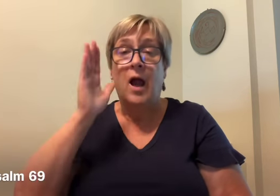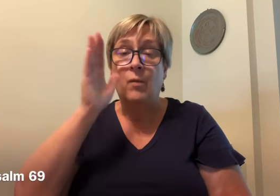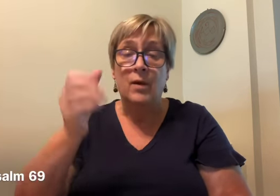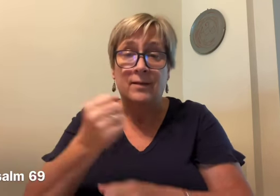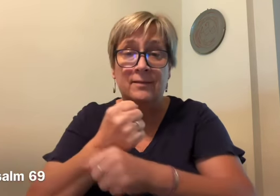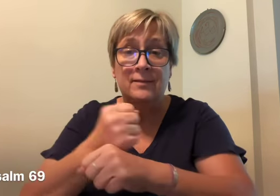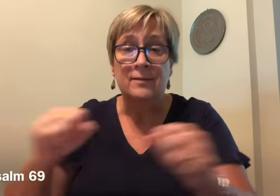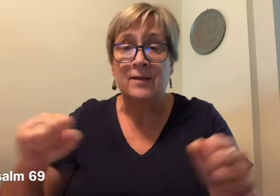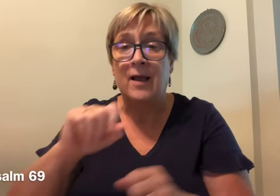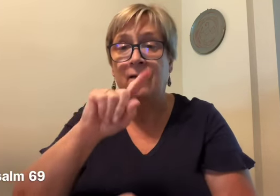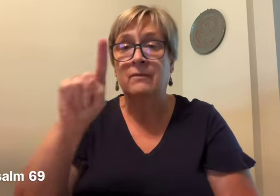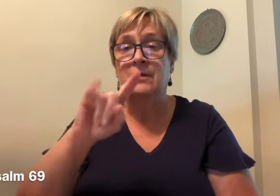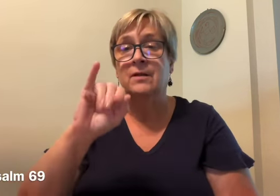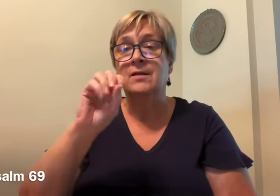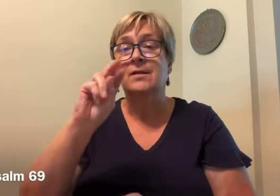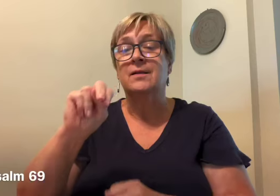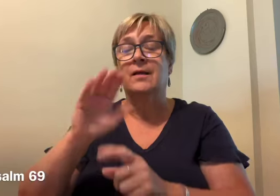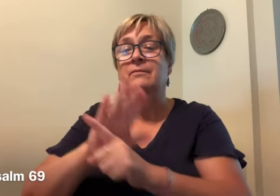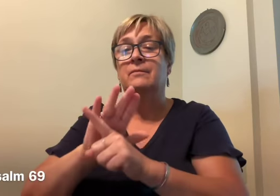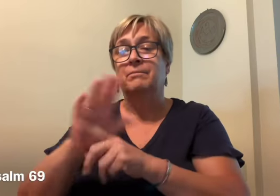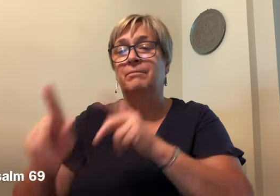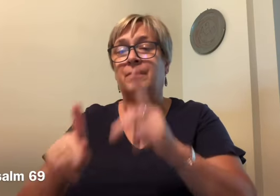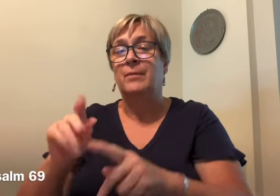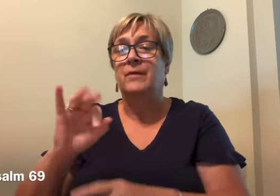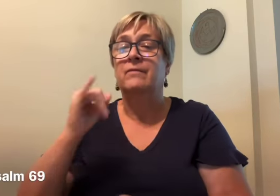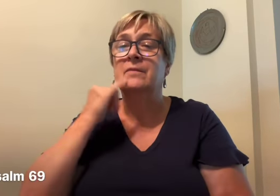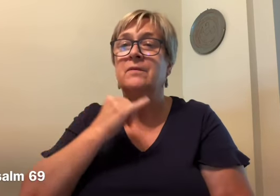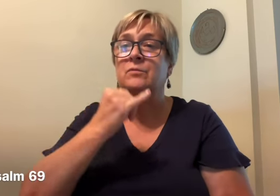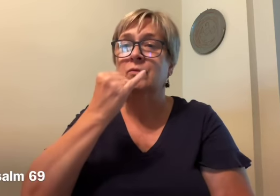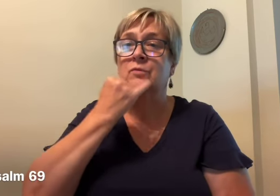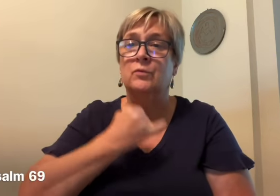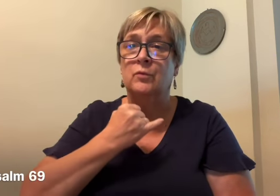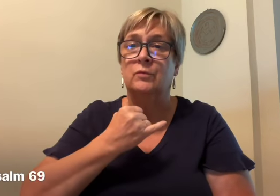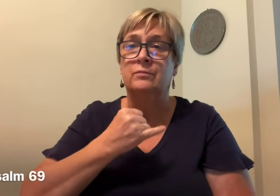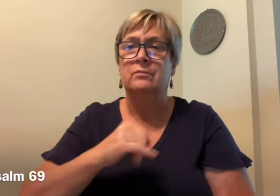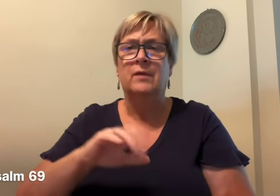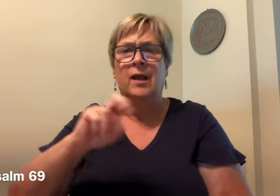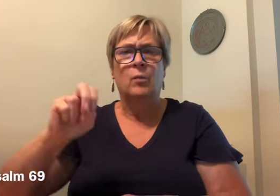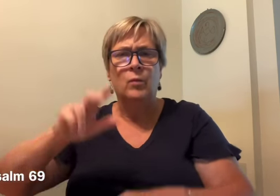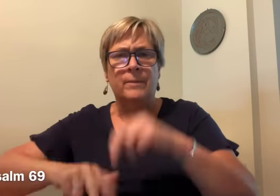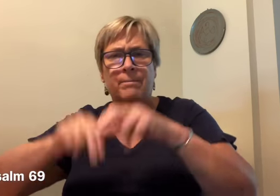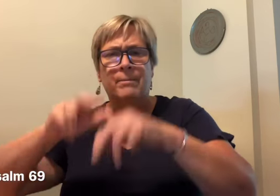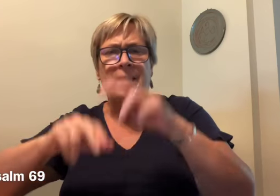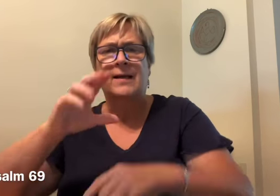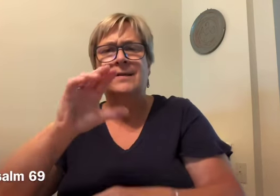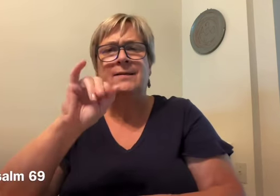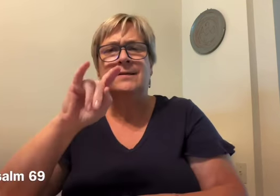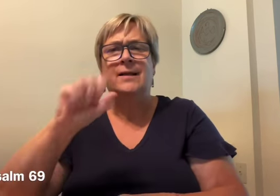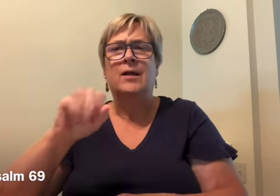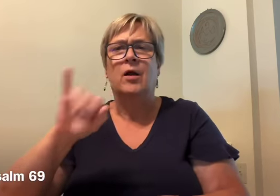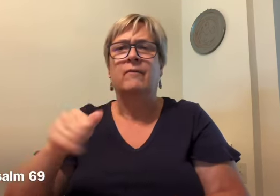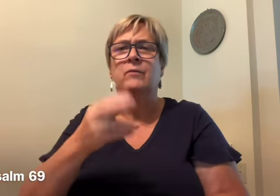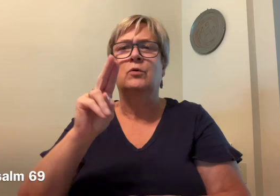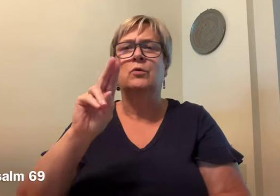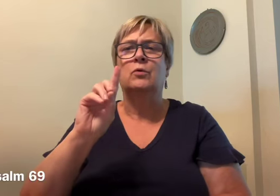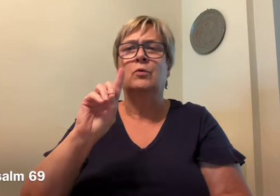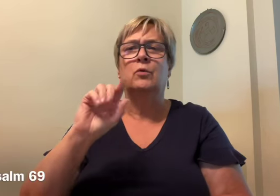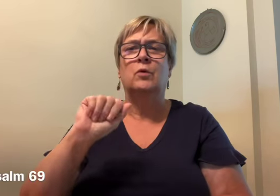For God will save Zion and rebuild the cities of Judah. The descendants of his servants